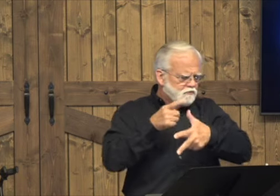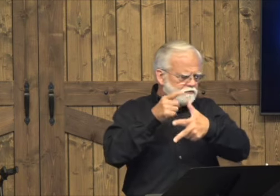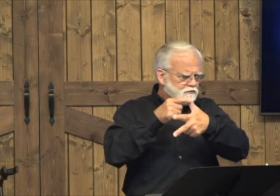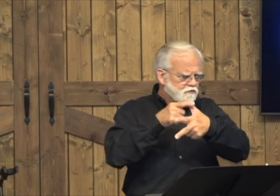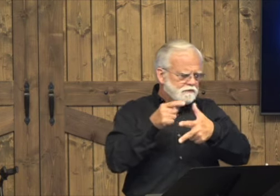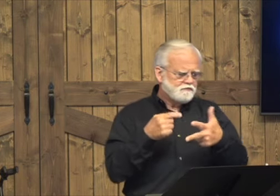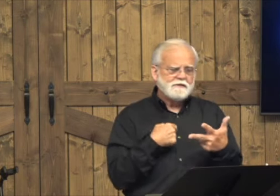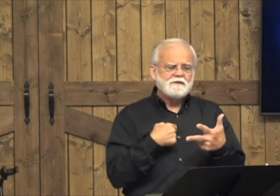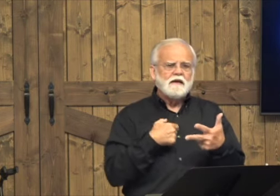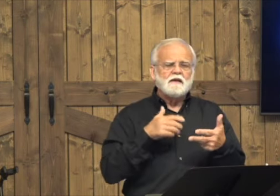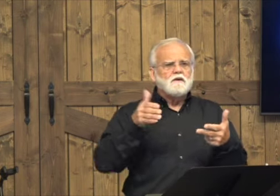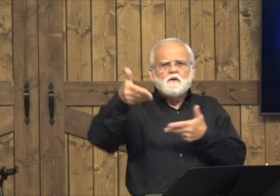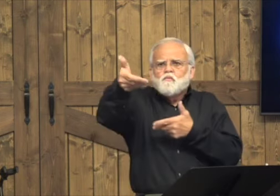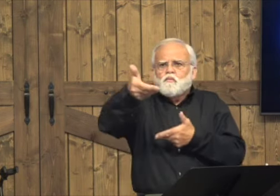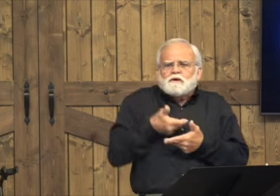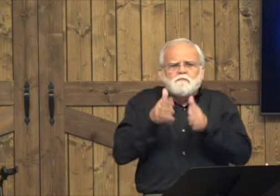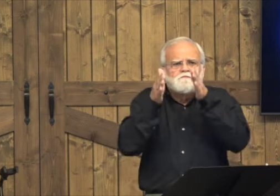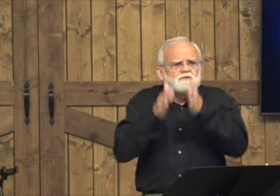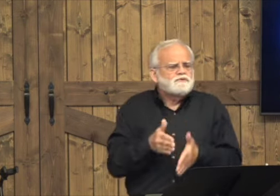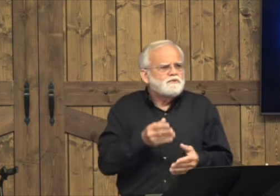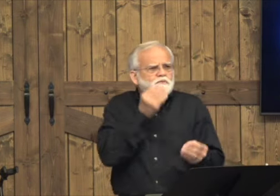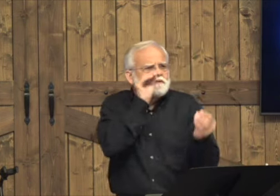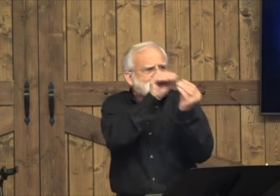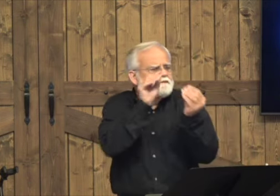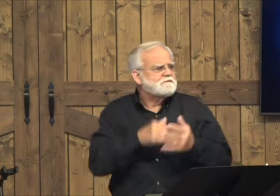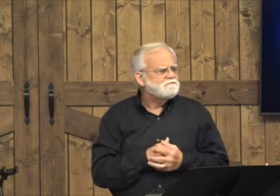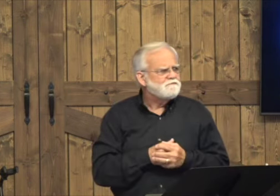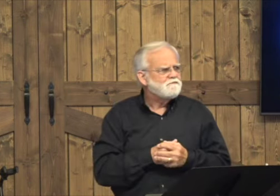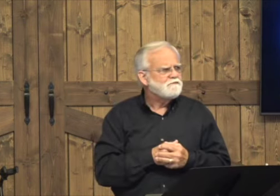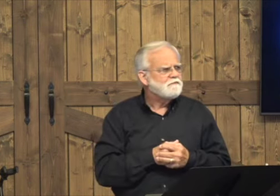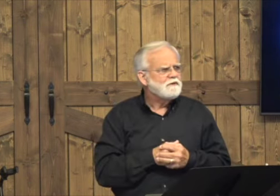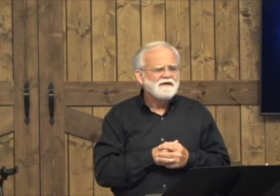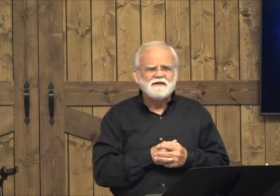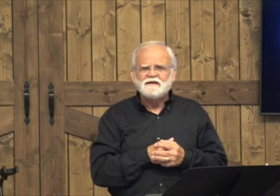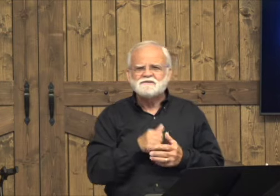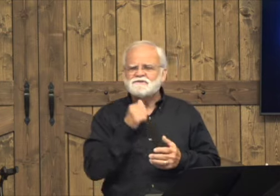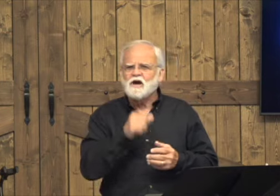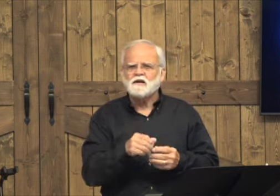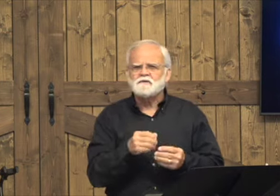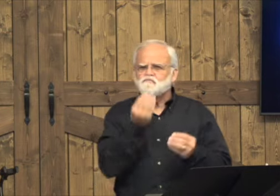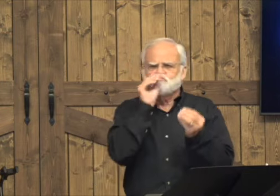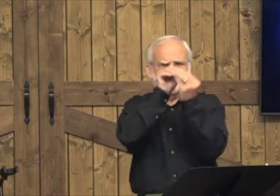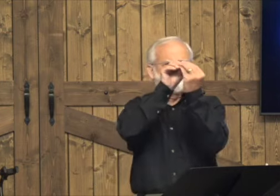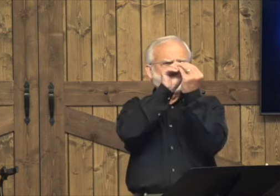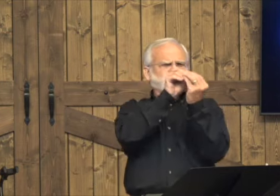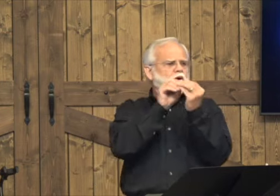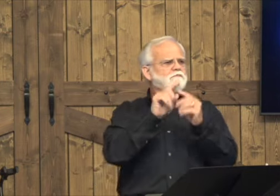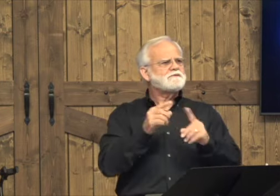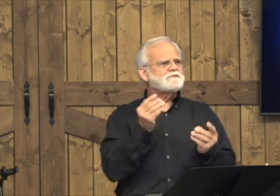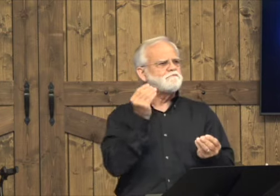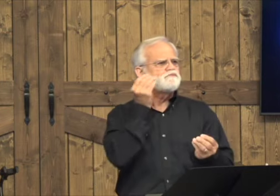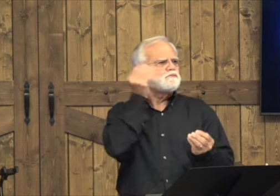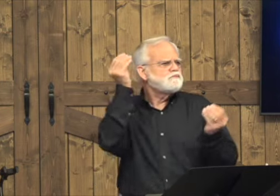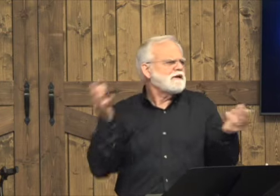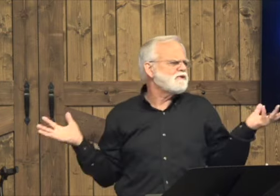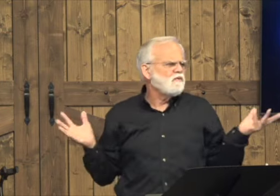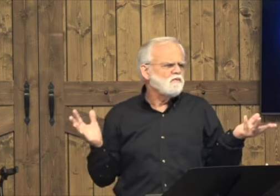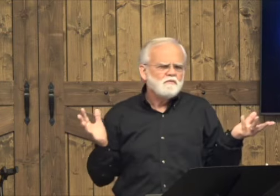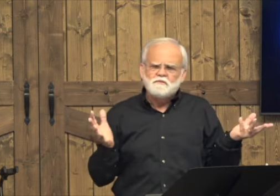during that time was if someone came to your house that you were to greet them with a kiss. We're not talking about a romantic